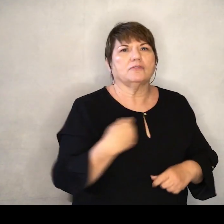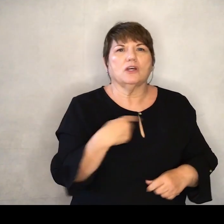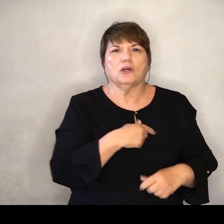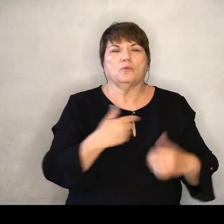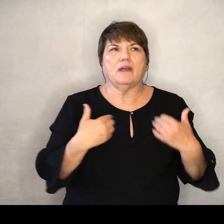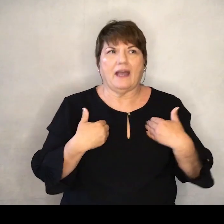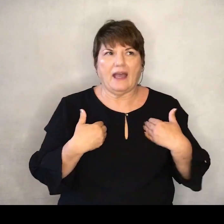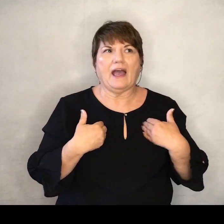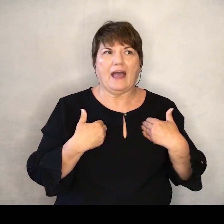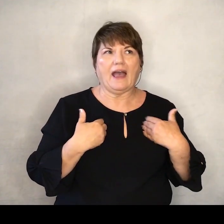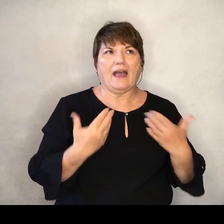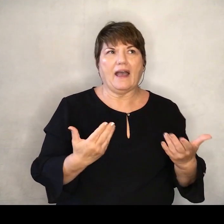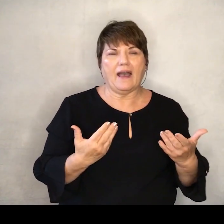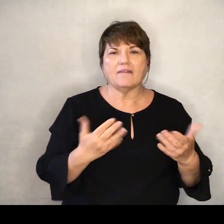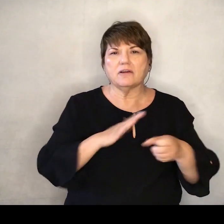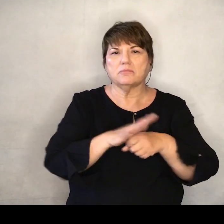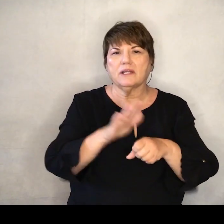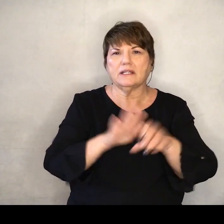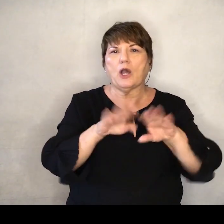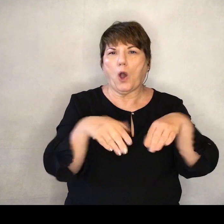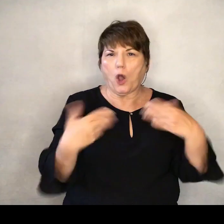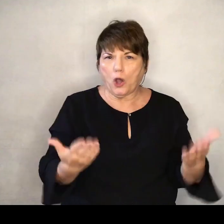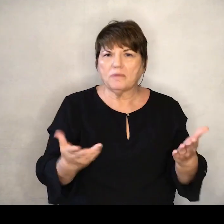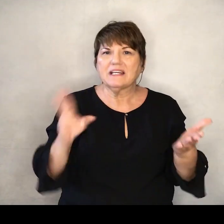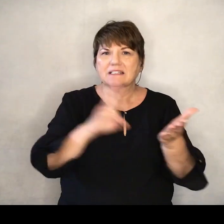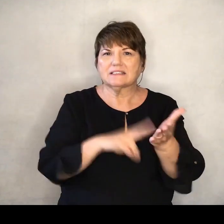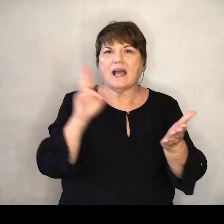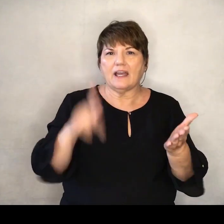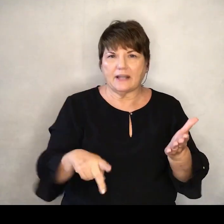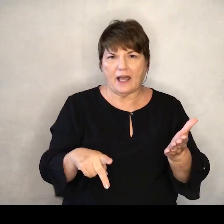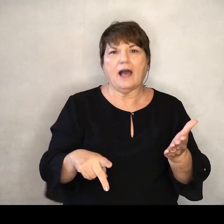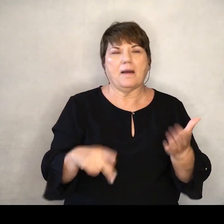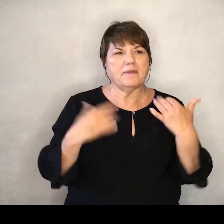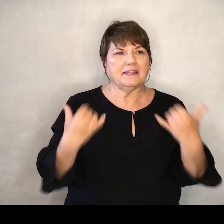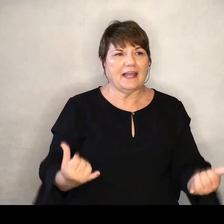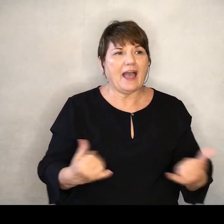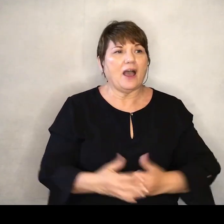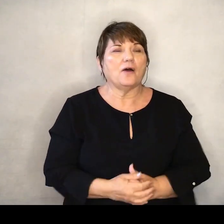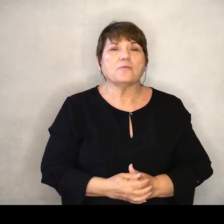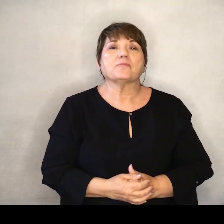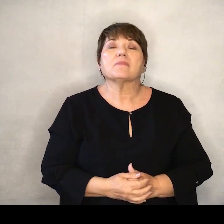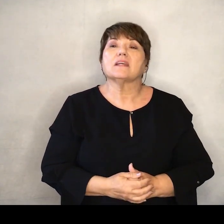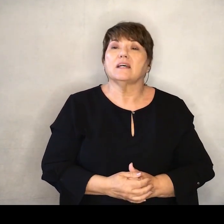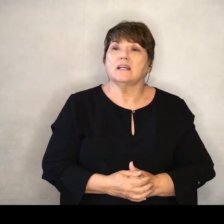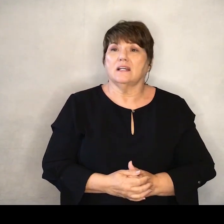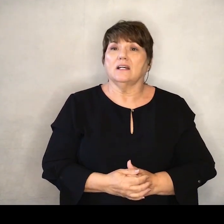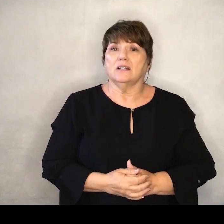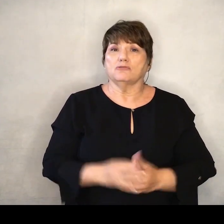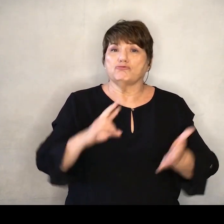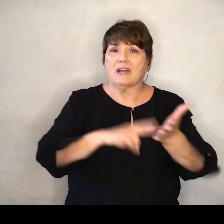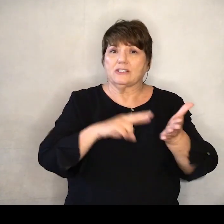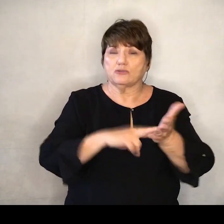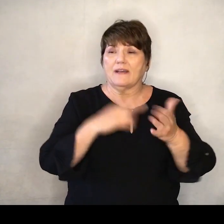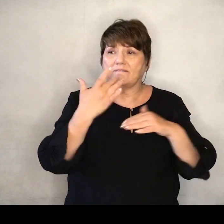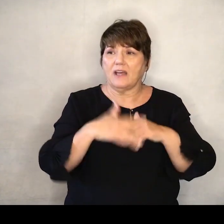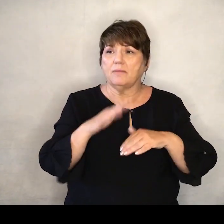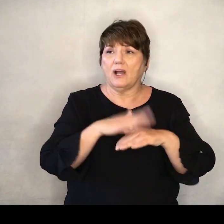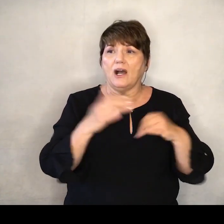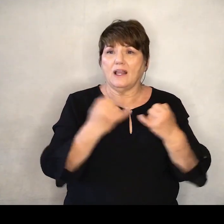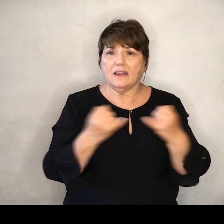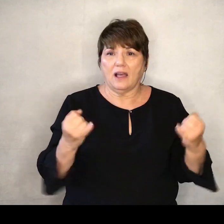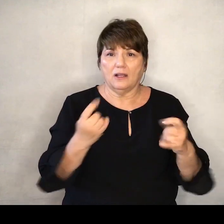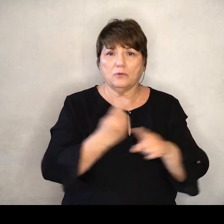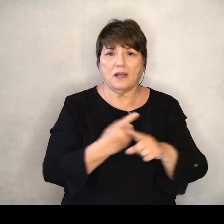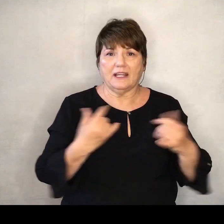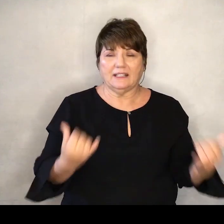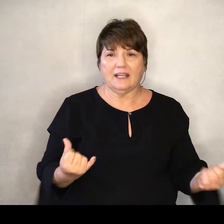totally a marketing ploy We have plenty open But I'd like you to sign up sooner rather than later And so those registrations are available online right